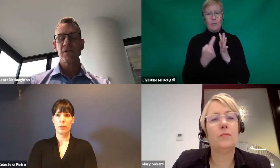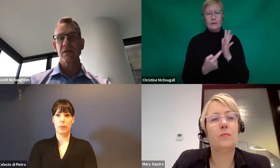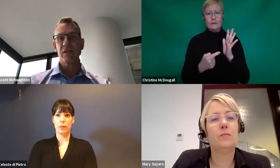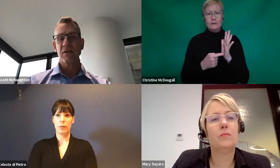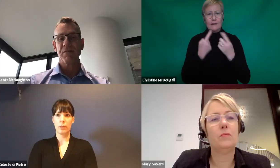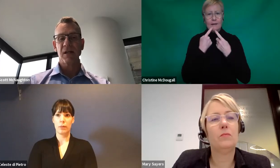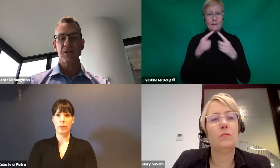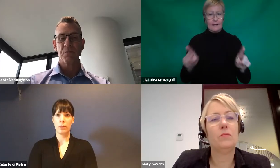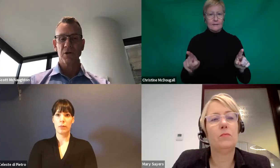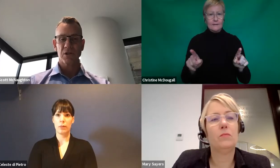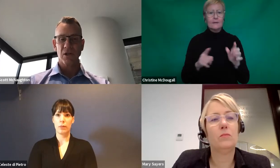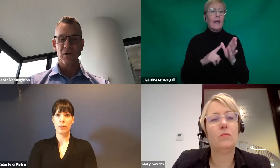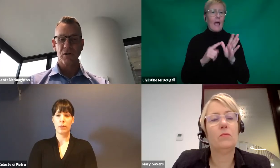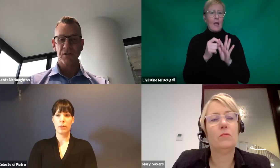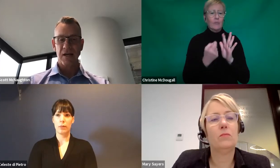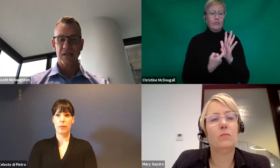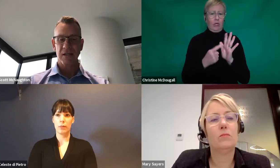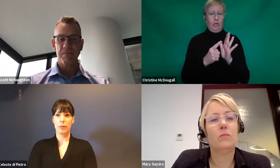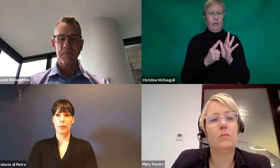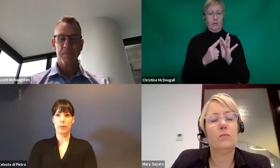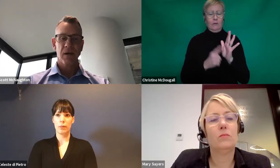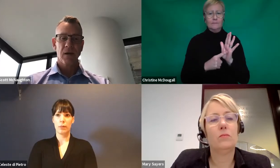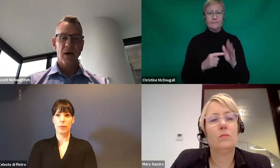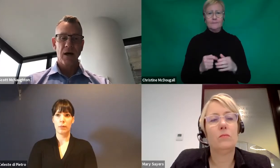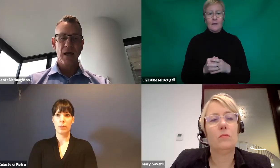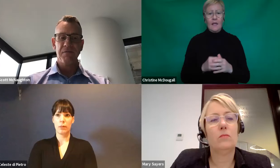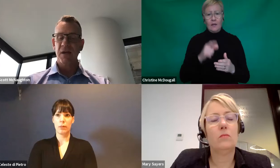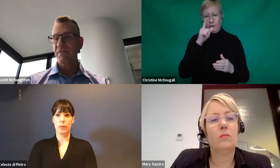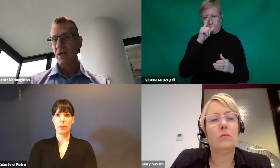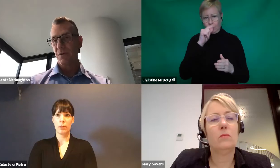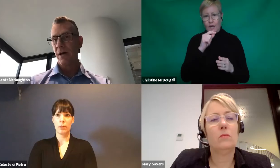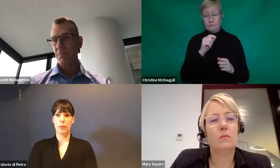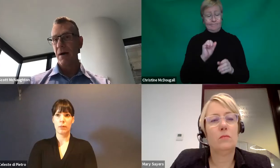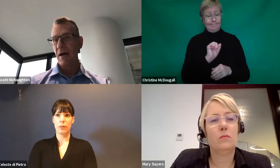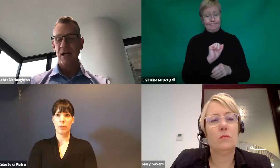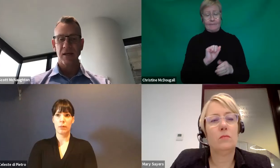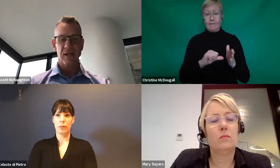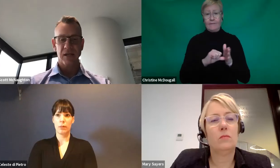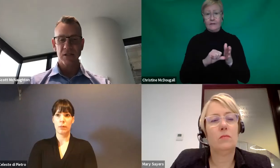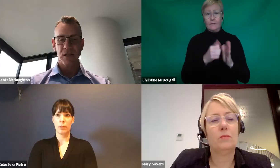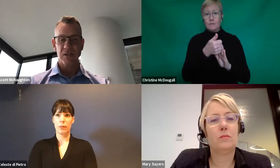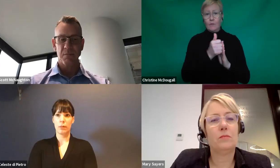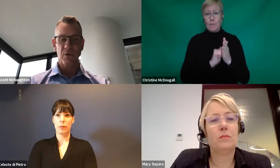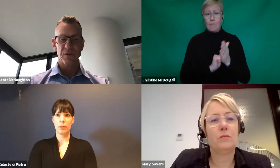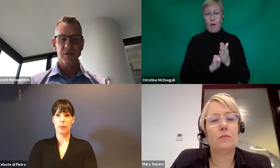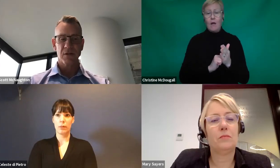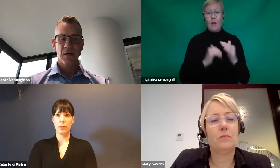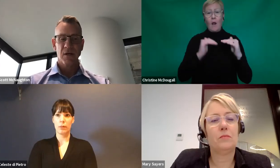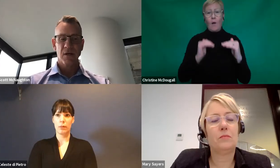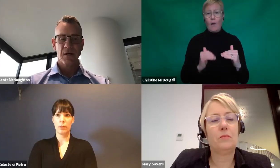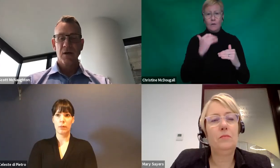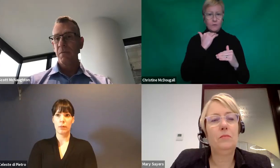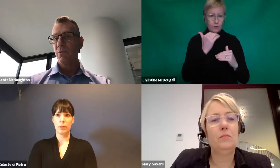now use their existing funding to purchase low-cost AT if that device will help maintain their connection to their supports.